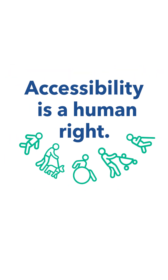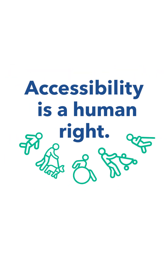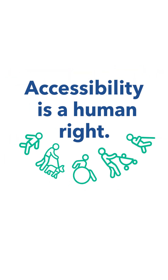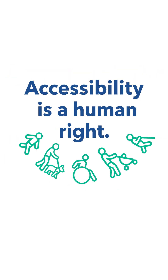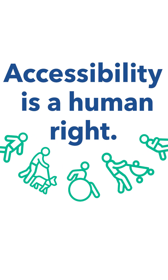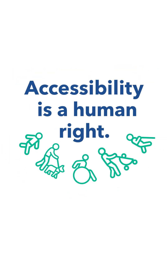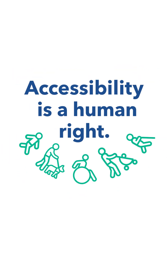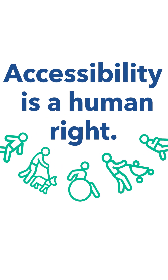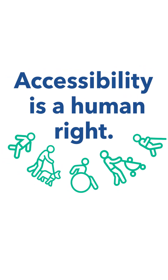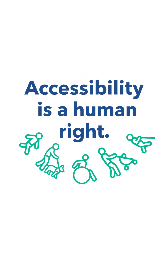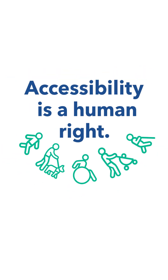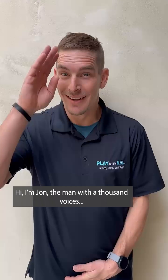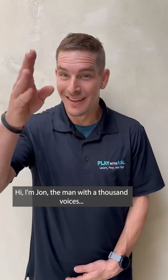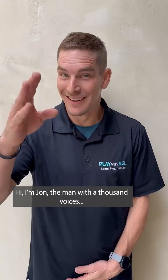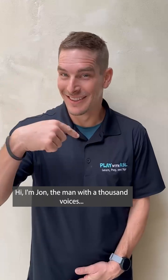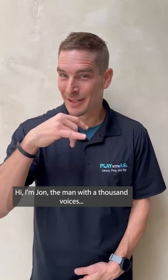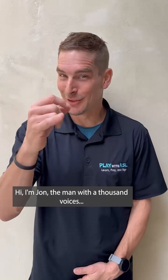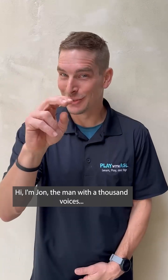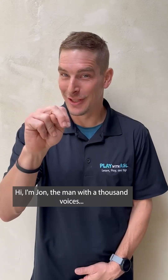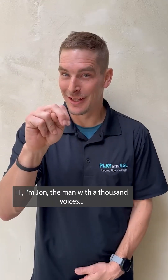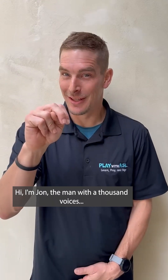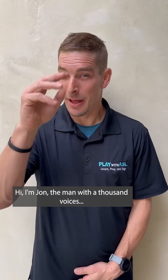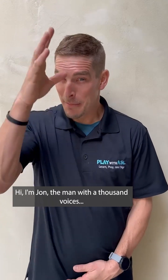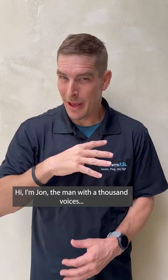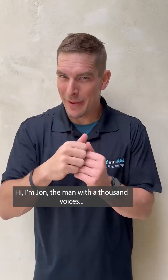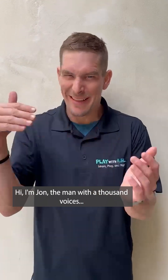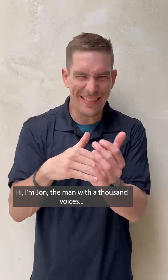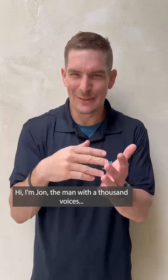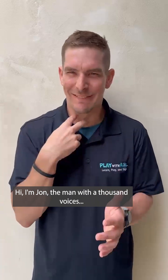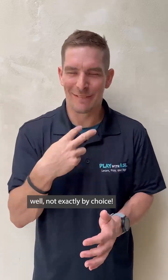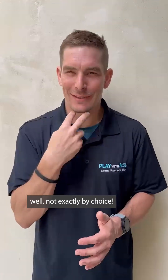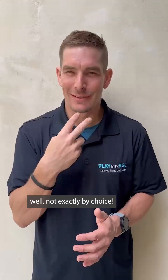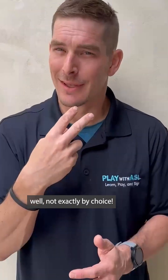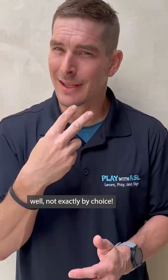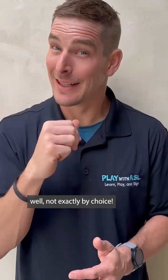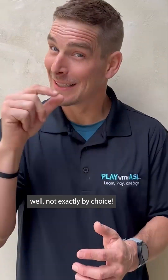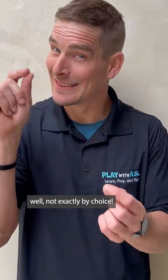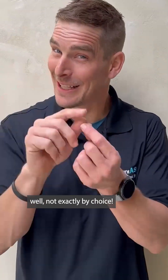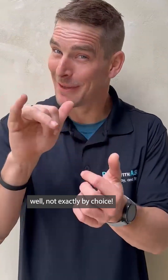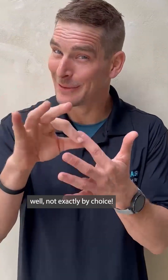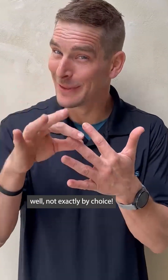Accessibility is a human right. Hi, I'm John, the man with a thousand voices. Well, not exactly by choice.